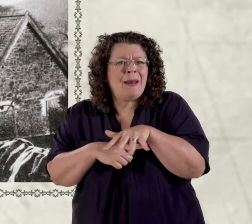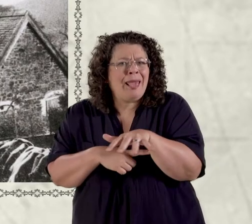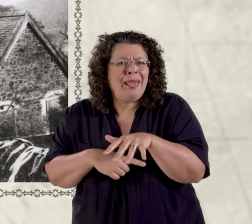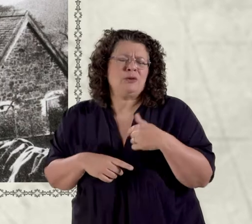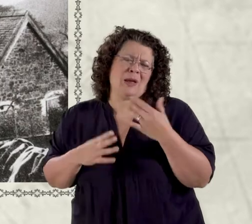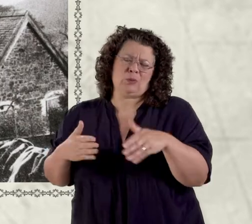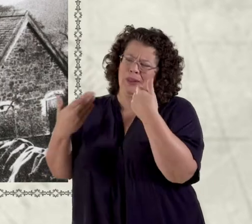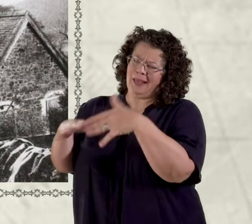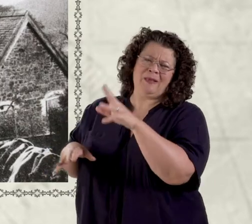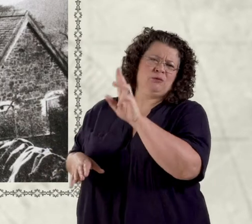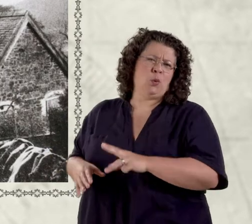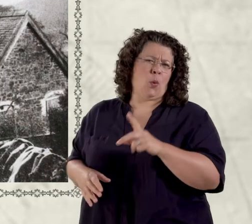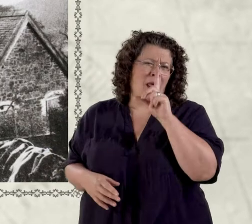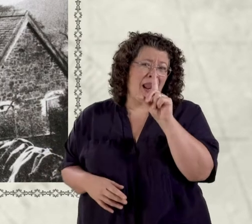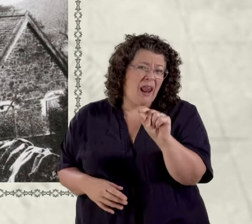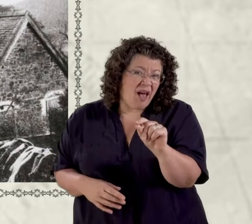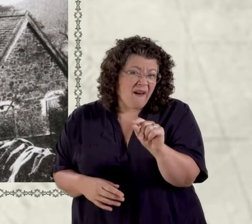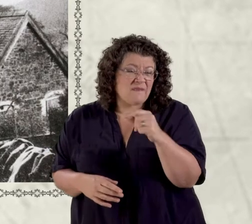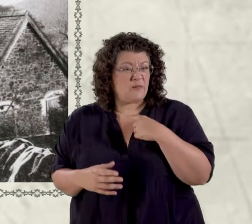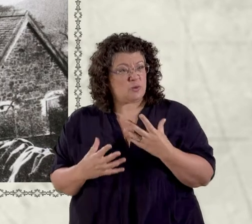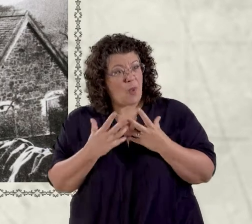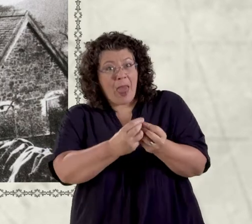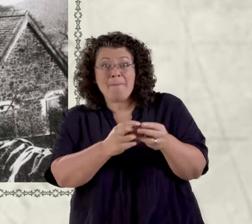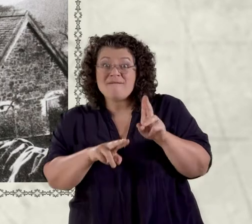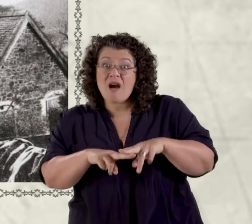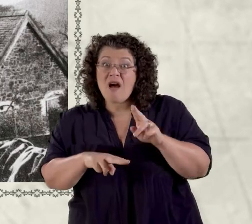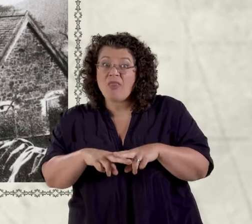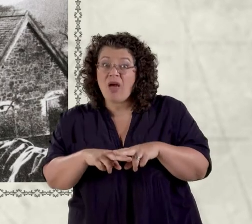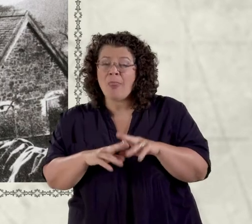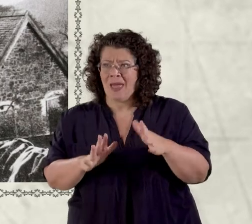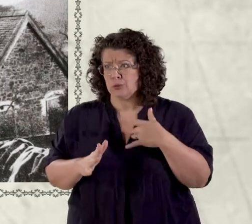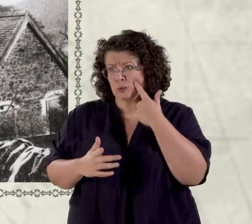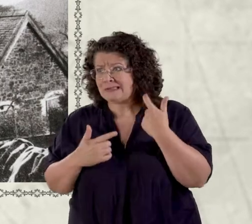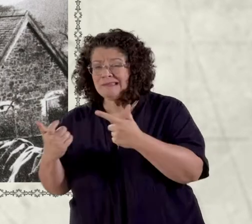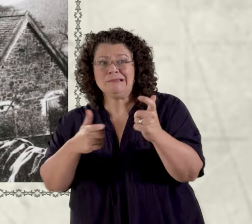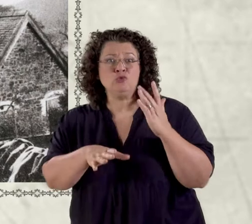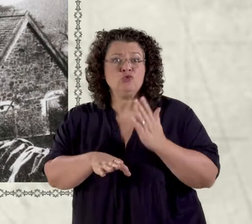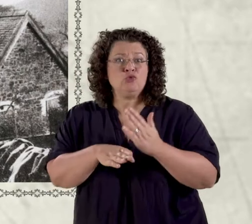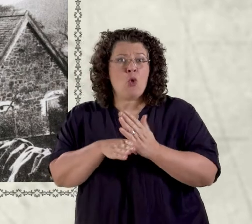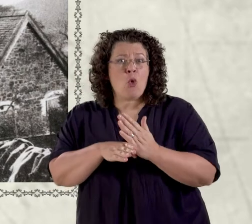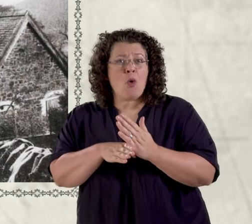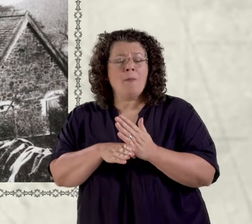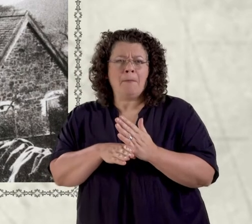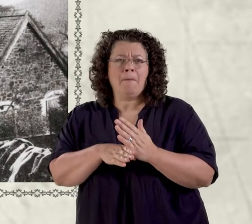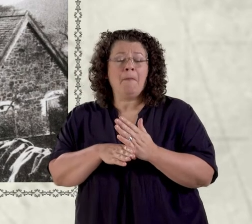my father and then i had to find a job but working gave me my first salary